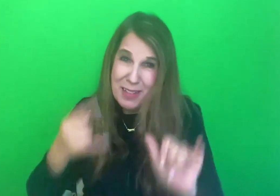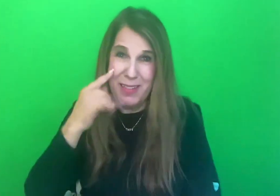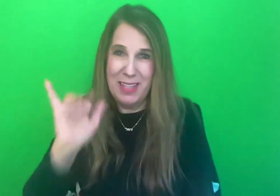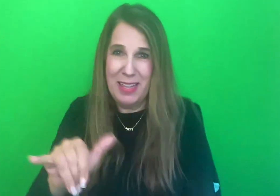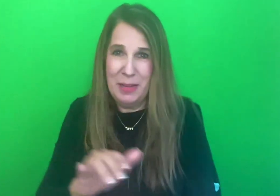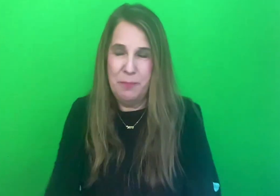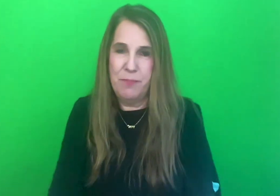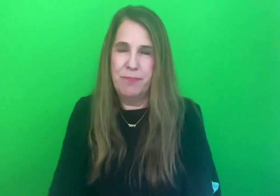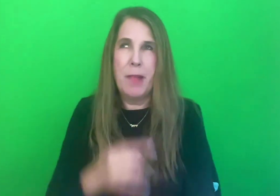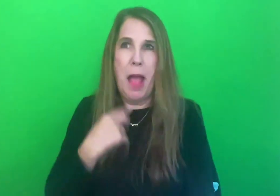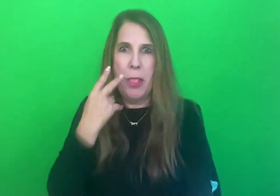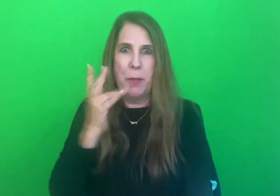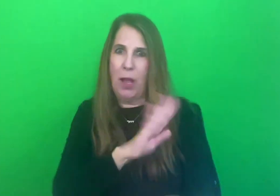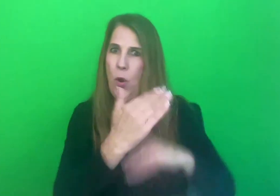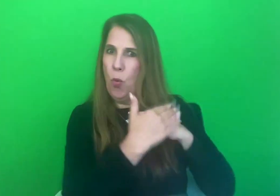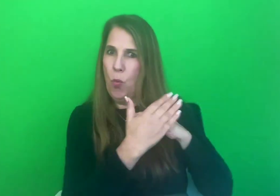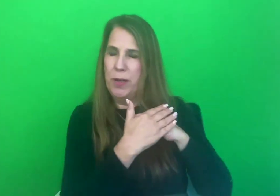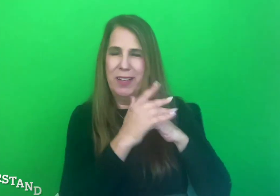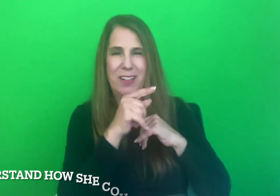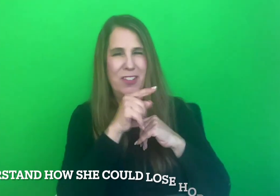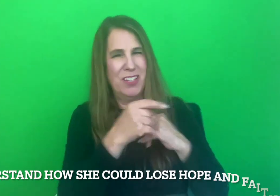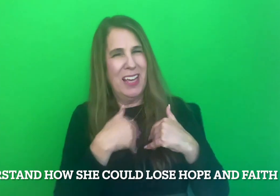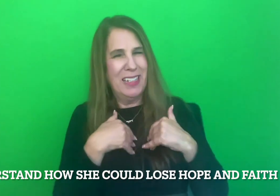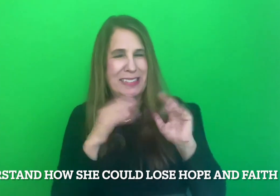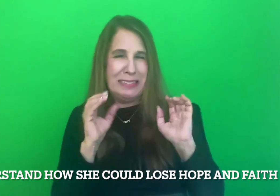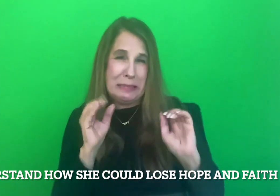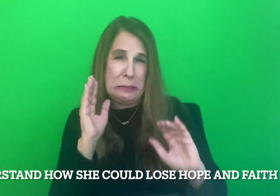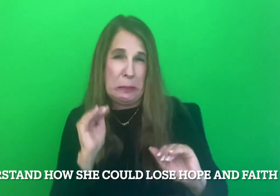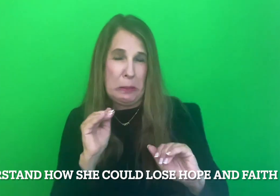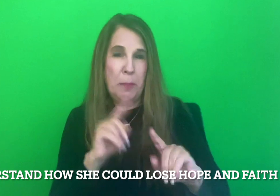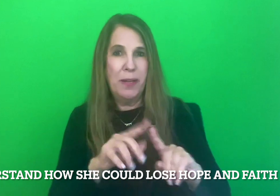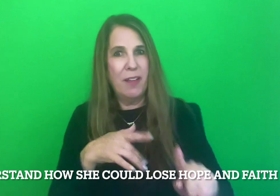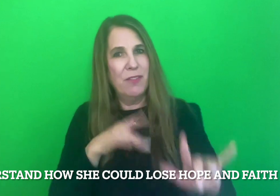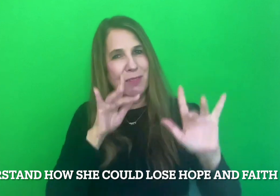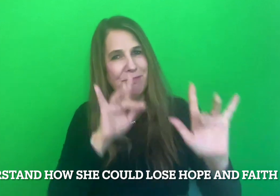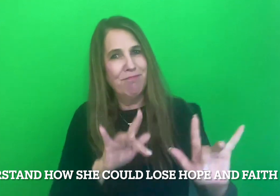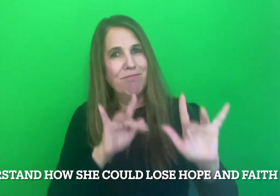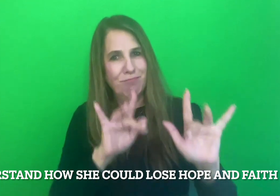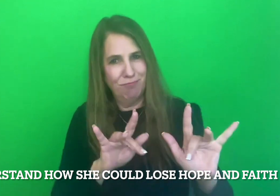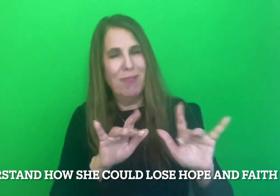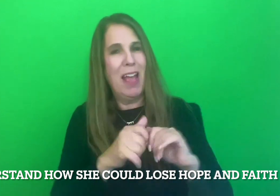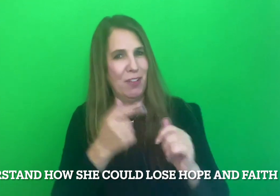and in many ways her hopeless outlook, I can empathize with how she might have reached this point.